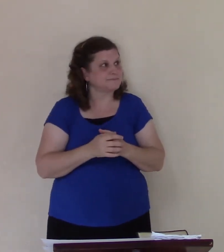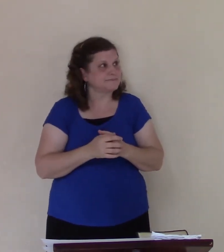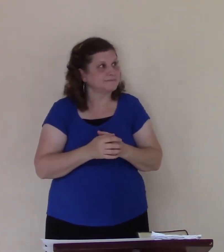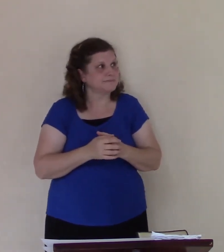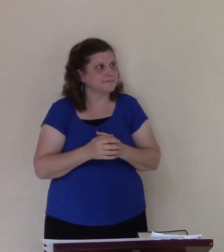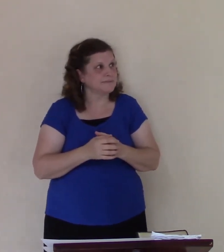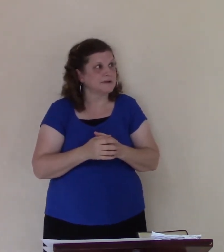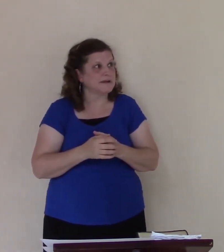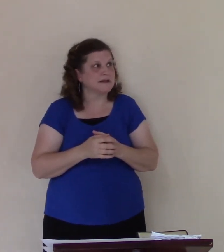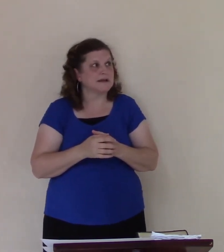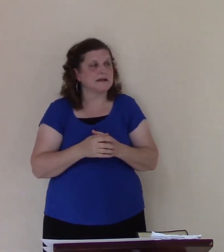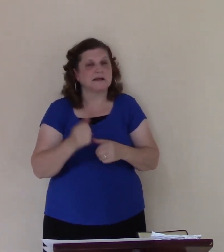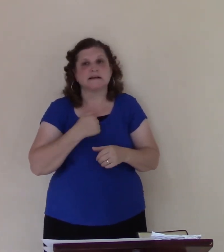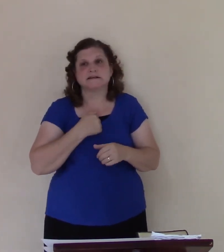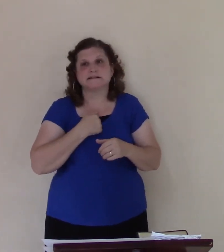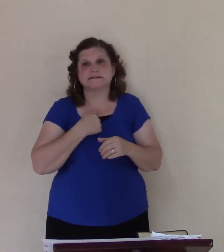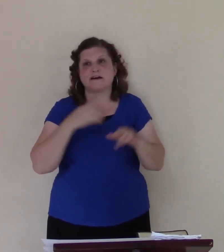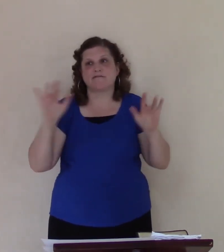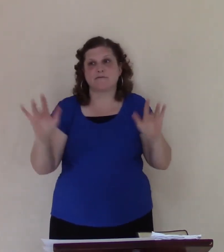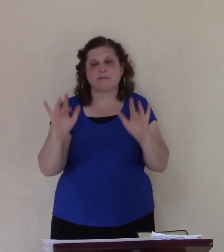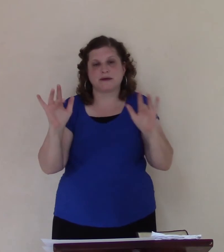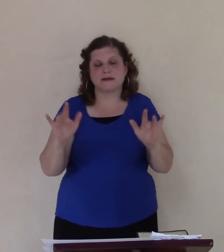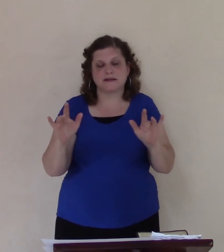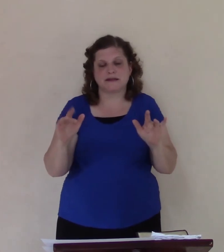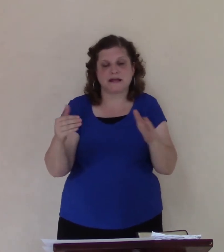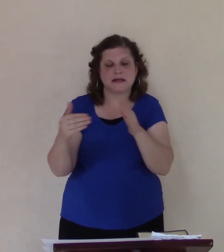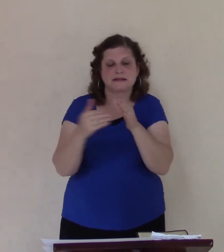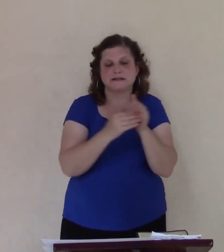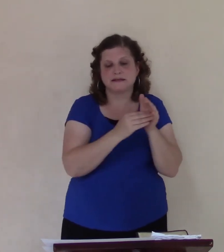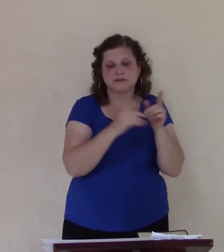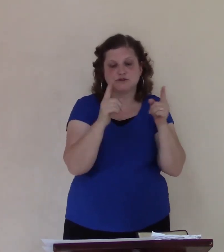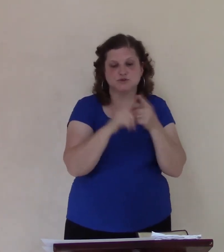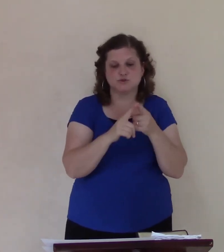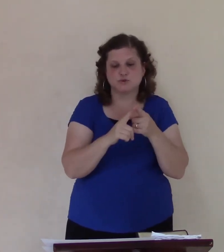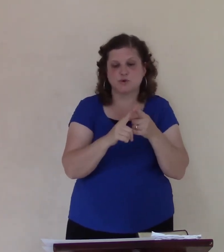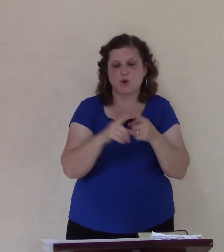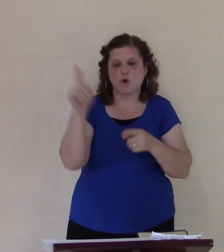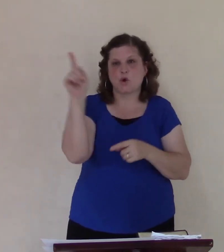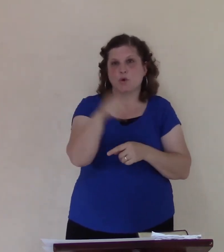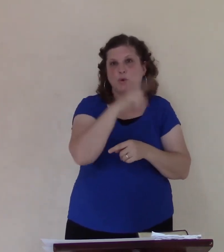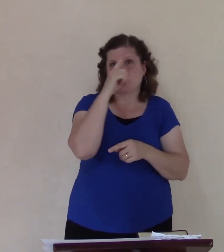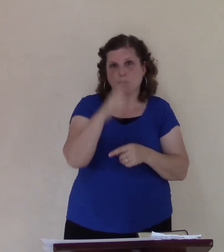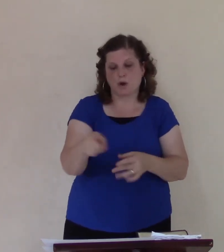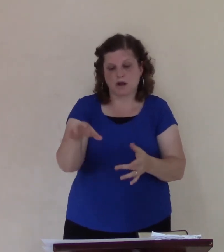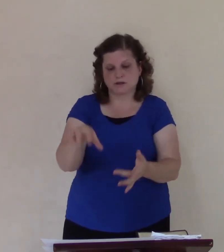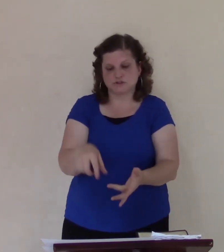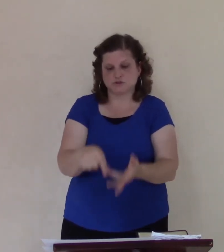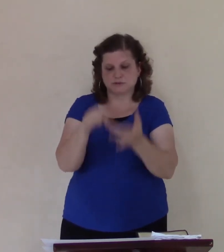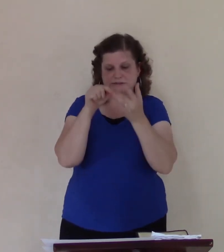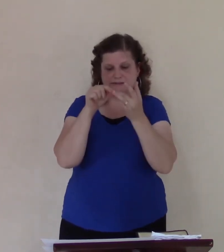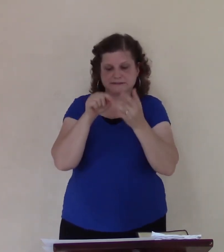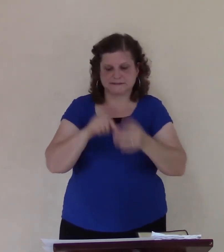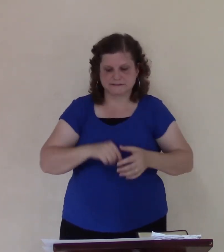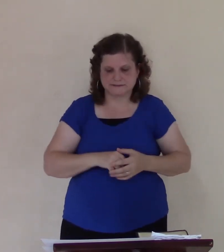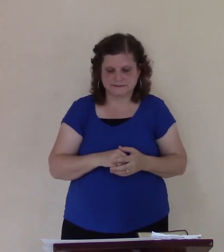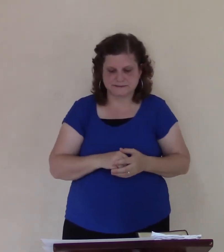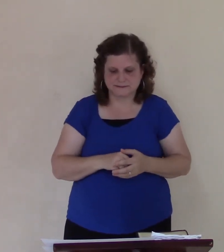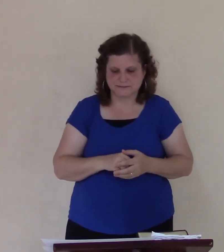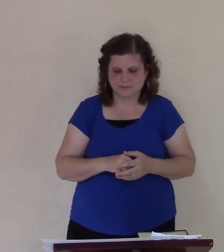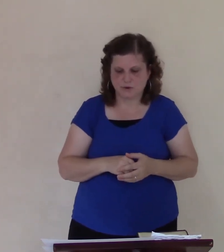to wrong actions, to wrong decisions. Romans 6, verse 16 says, Knowing God that to whom